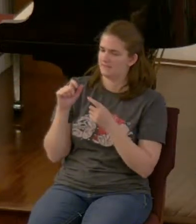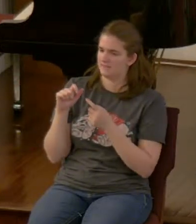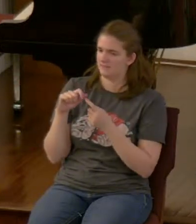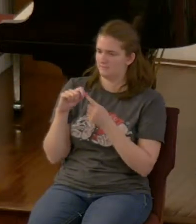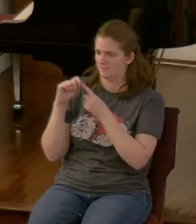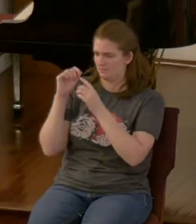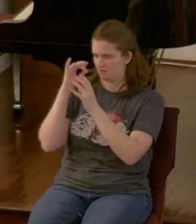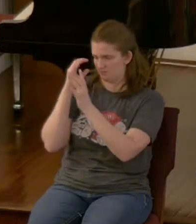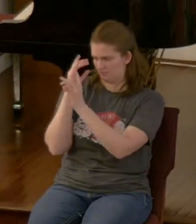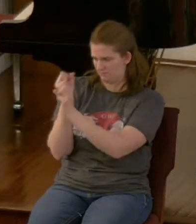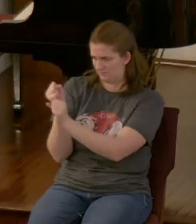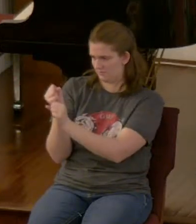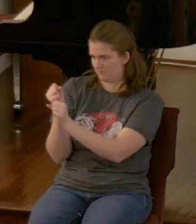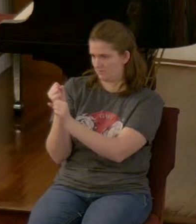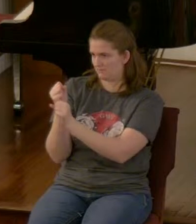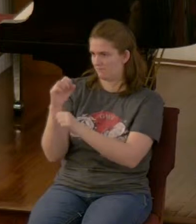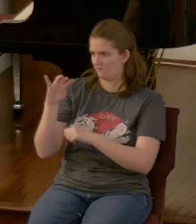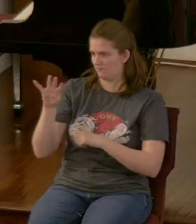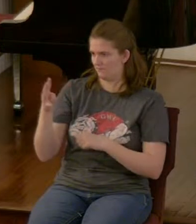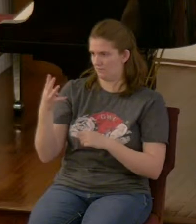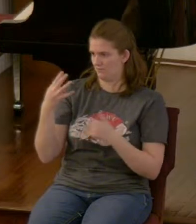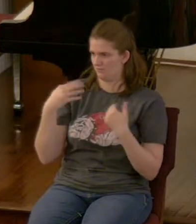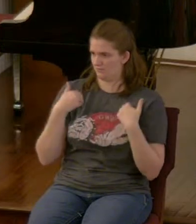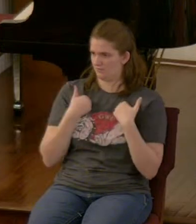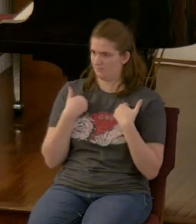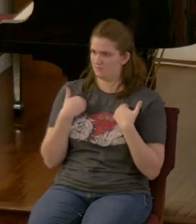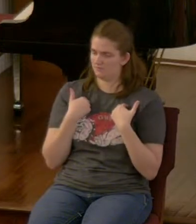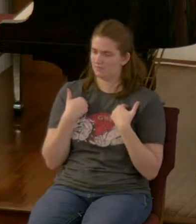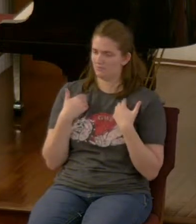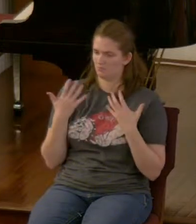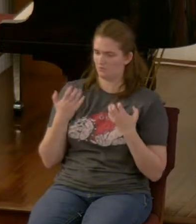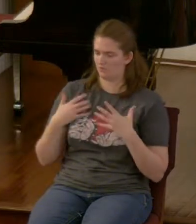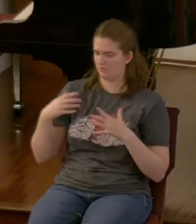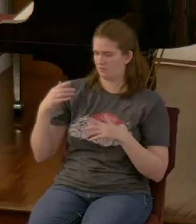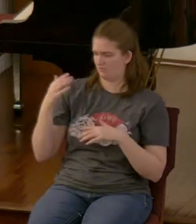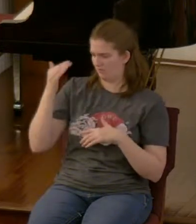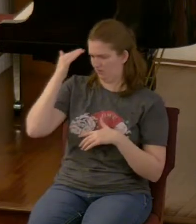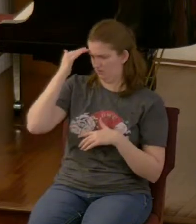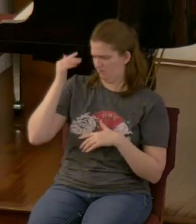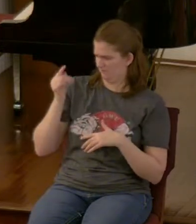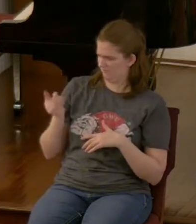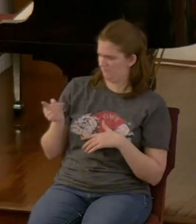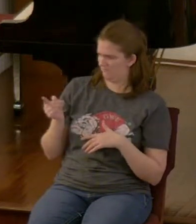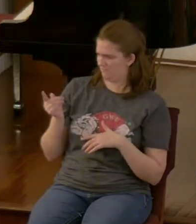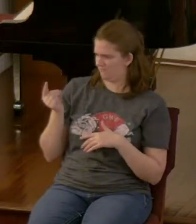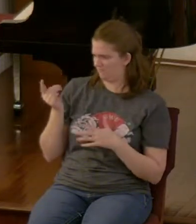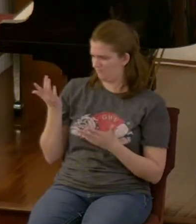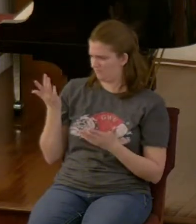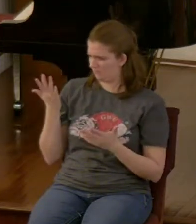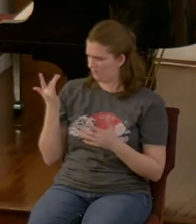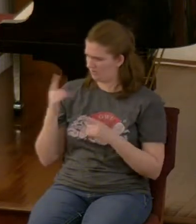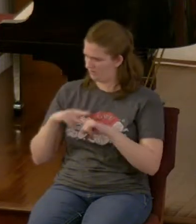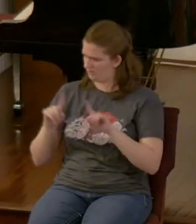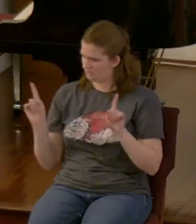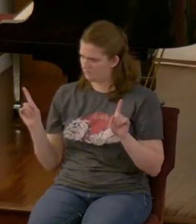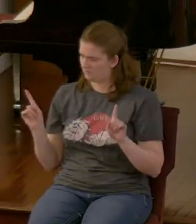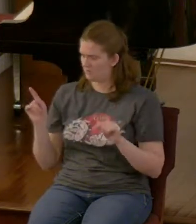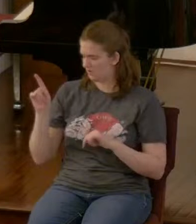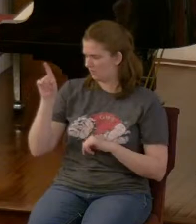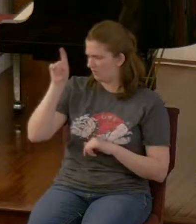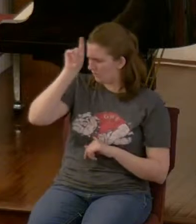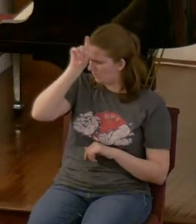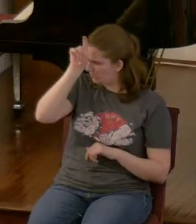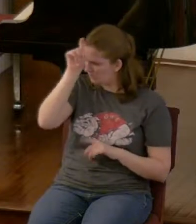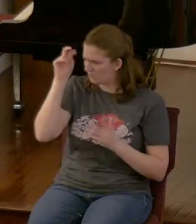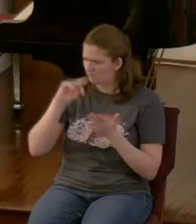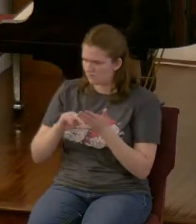different than all the other beasts he wanted that explained to him he wanted to know about the horns he wanted to